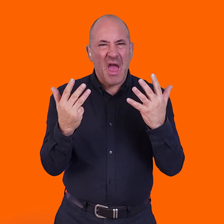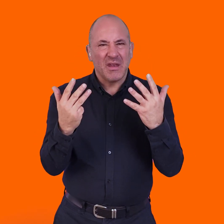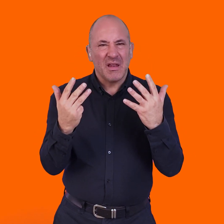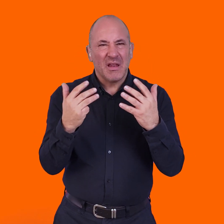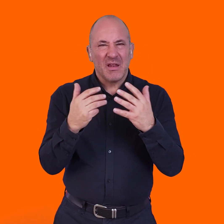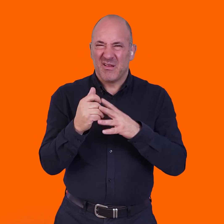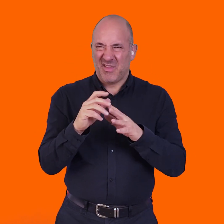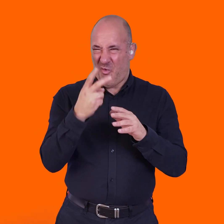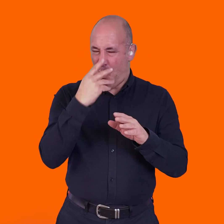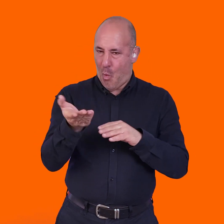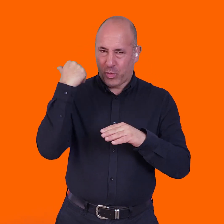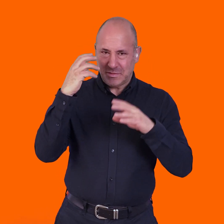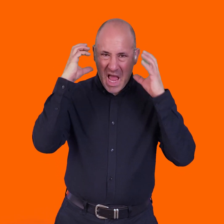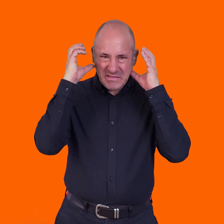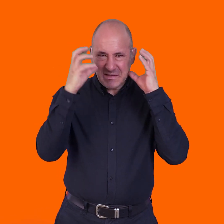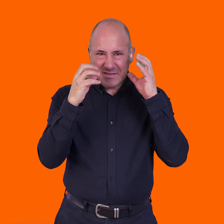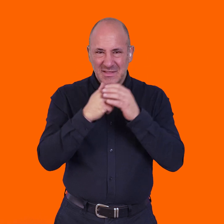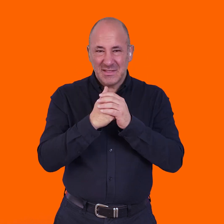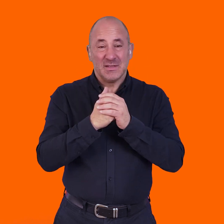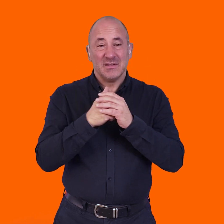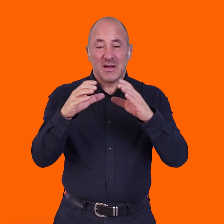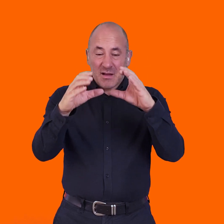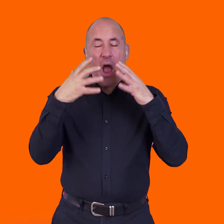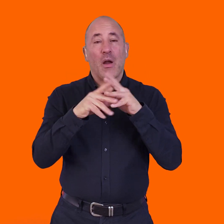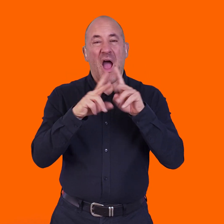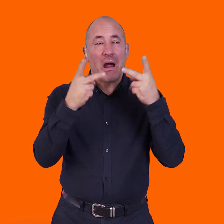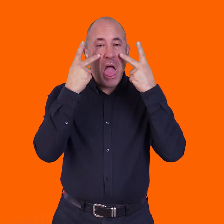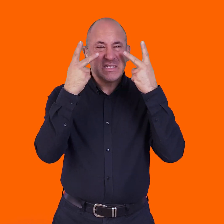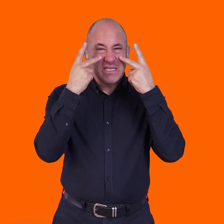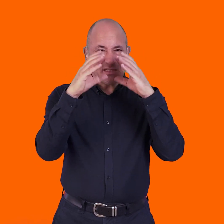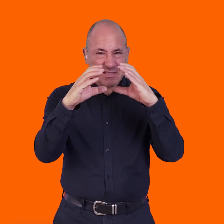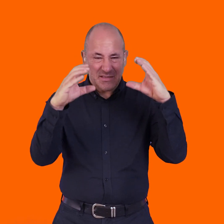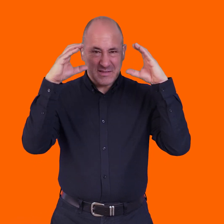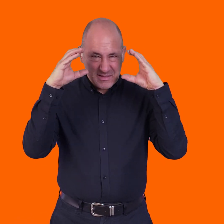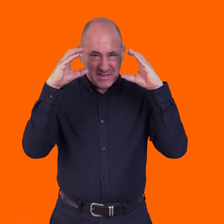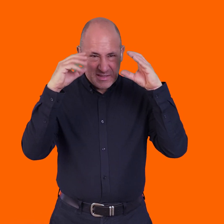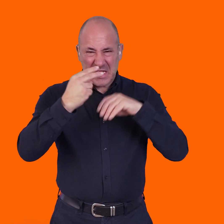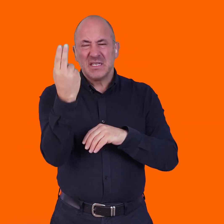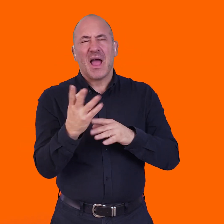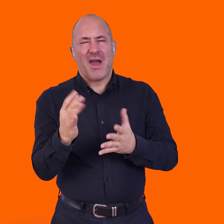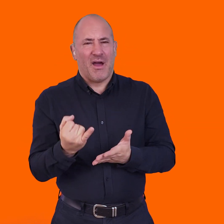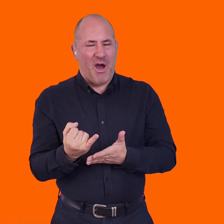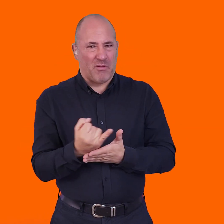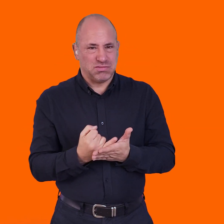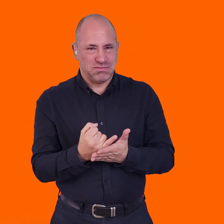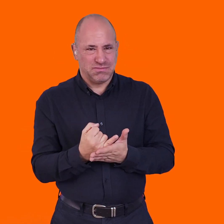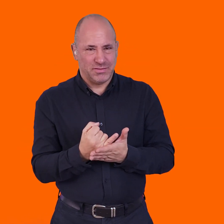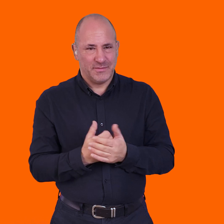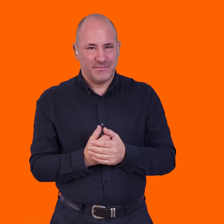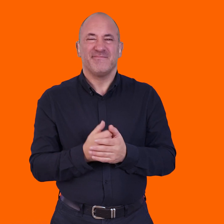And they're old school headsets. You wear them like glasses, and they were terribly designed. But I was